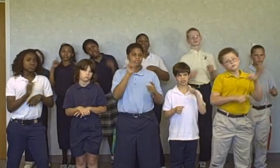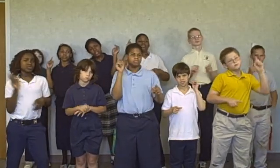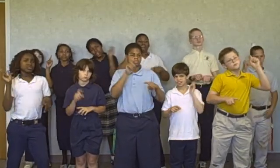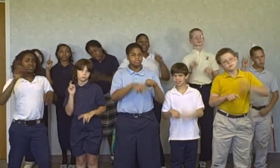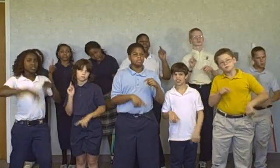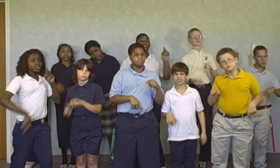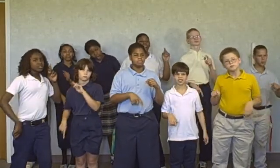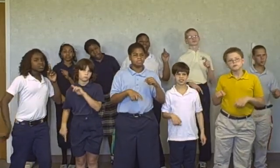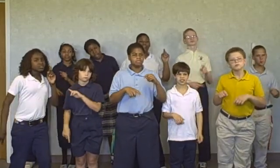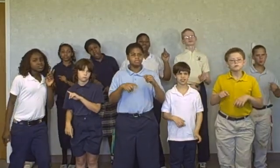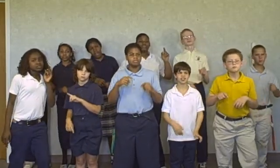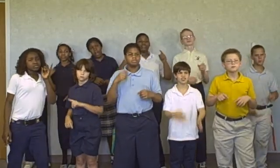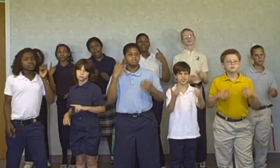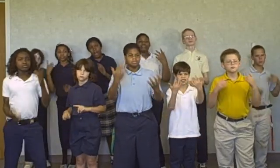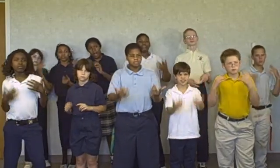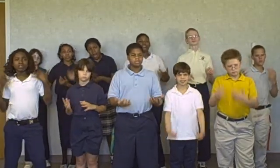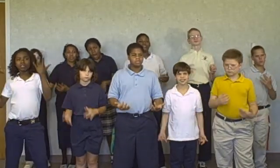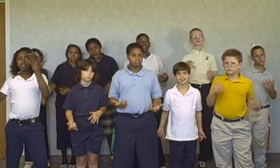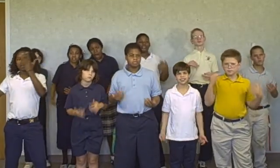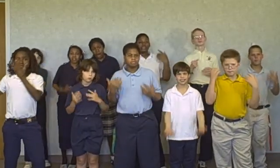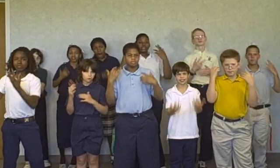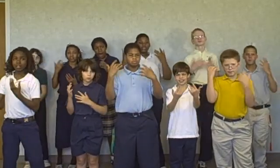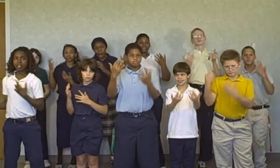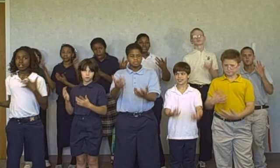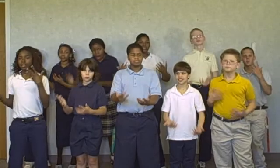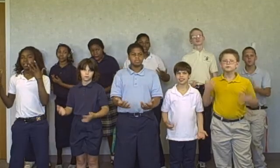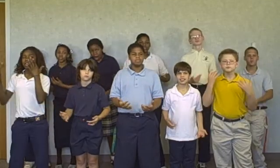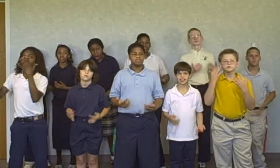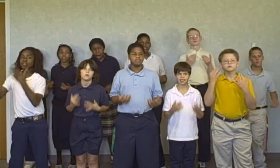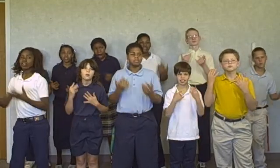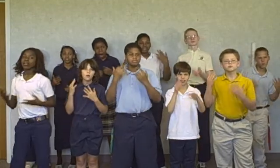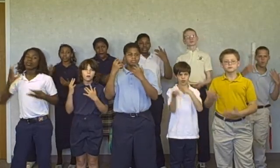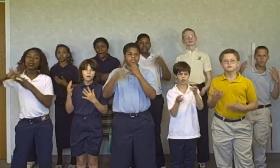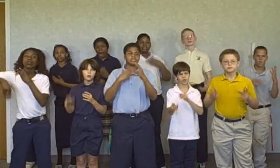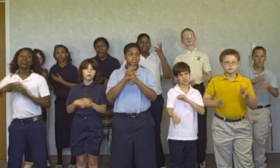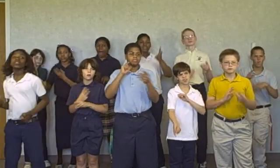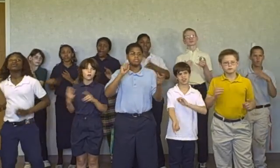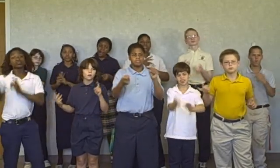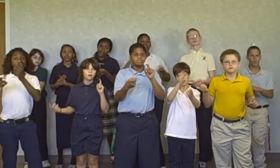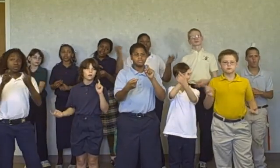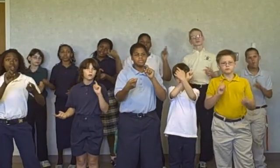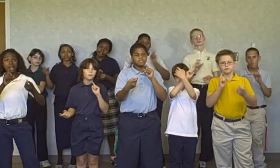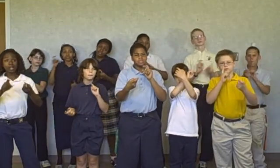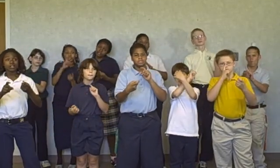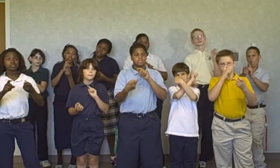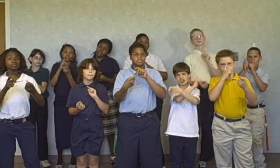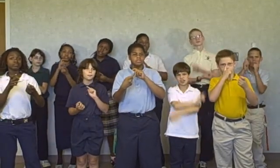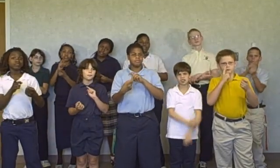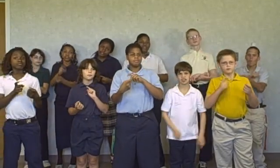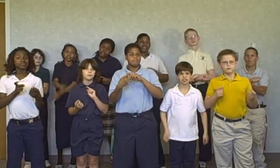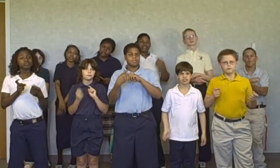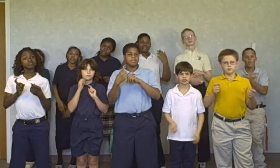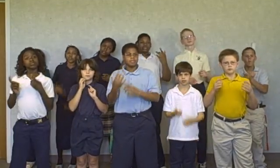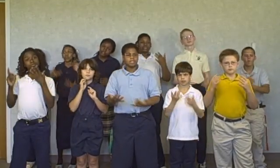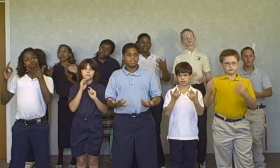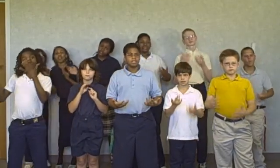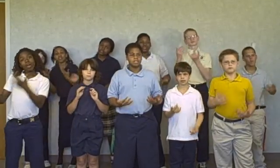beat it. So we keep waiting, waiting on the world to change. We keep on waiting,